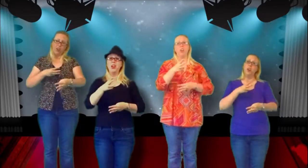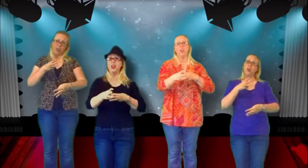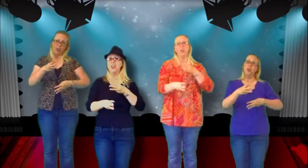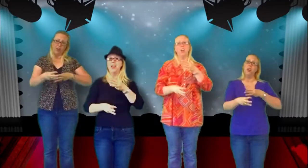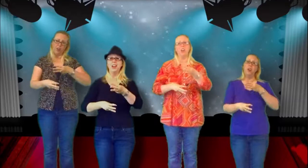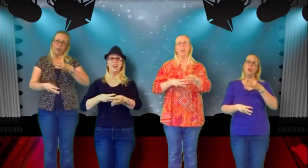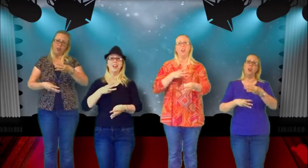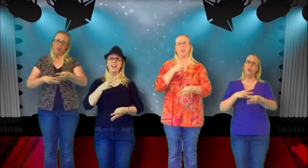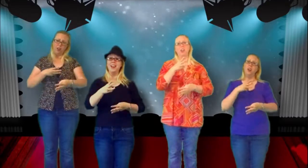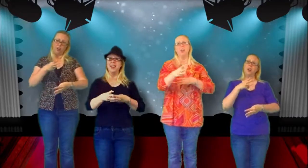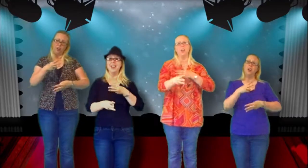Oh, yeah,